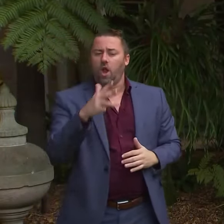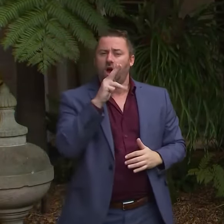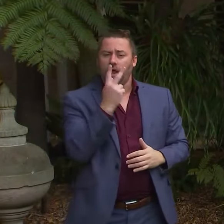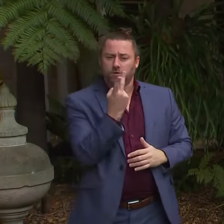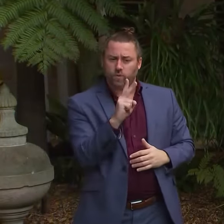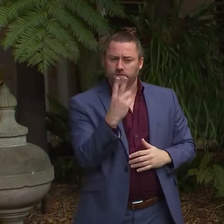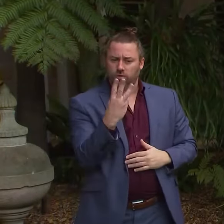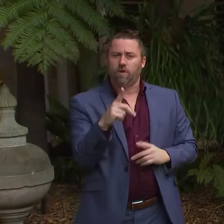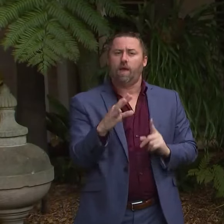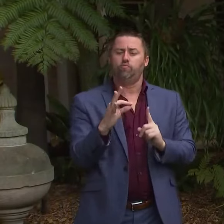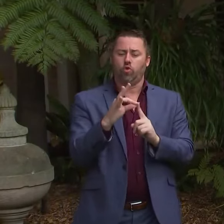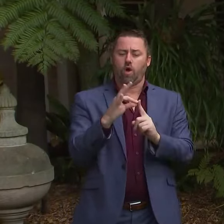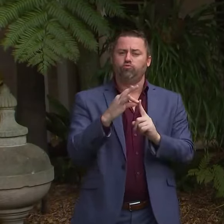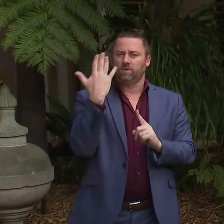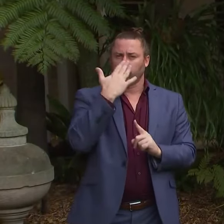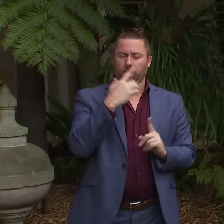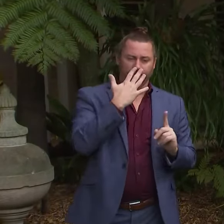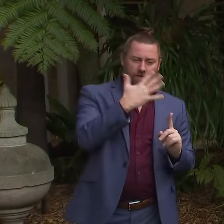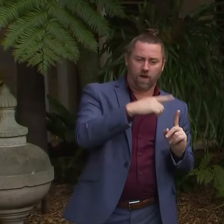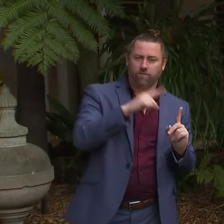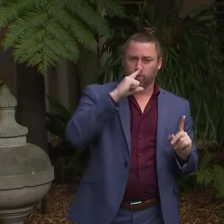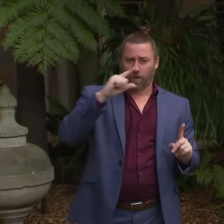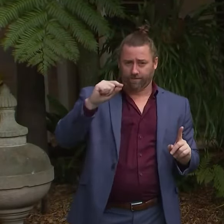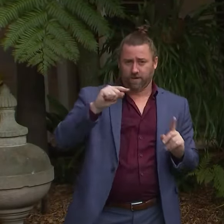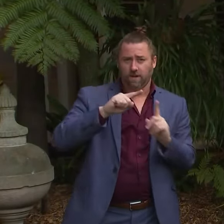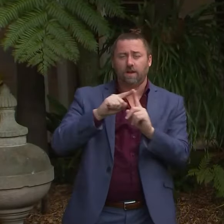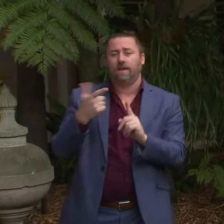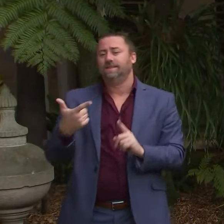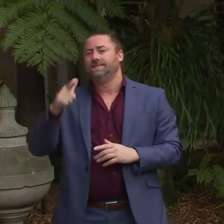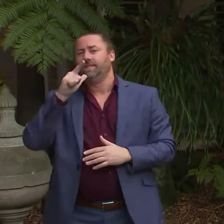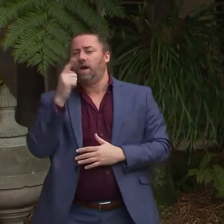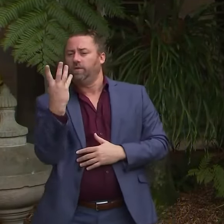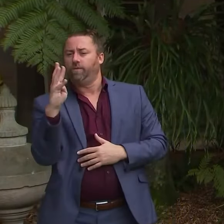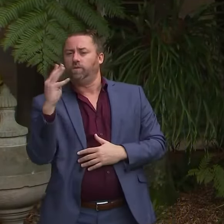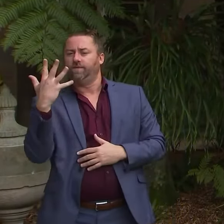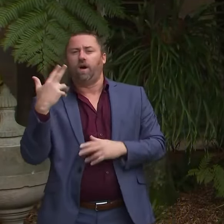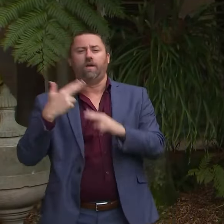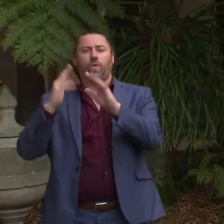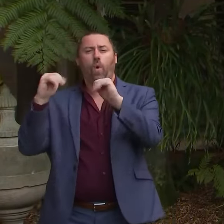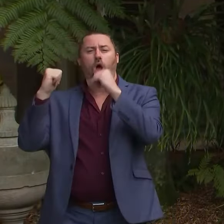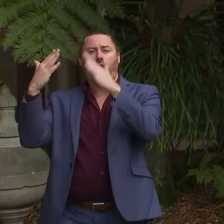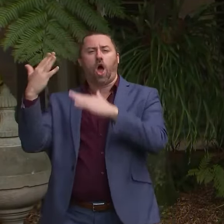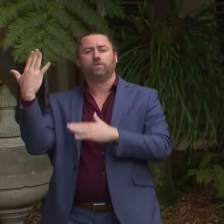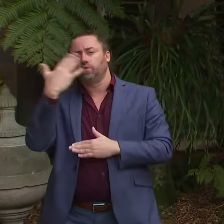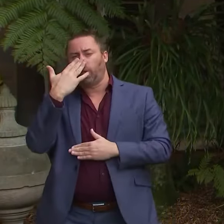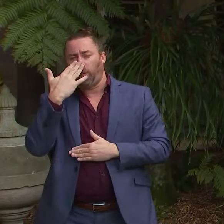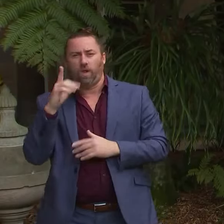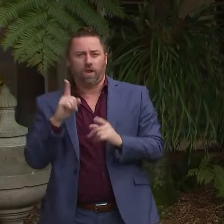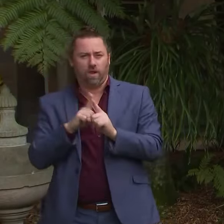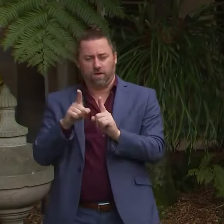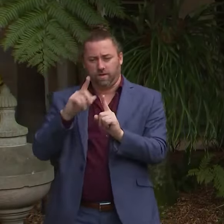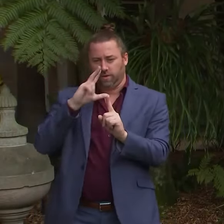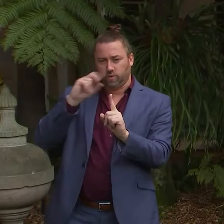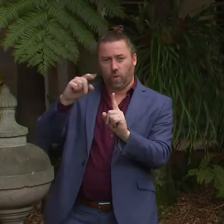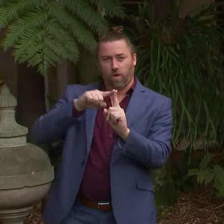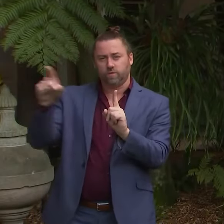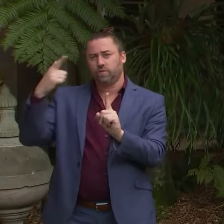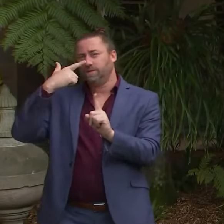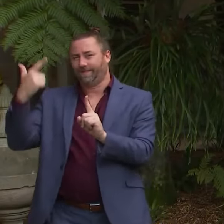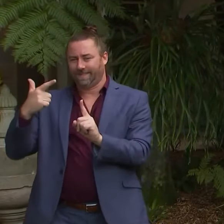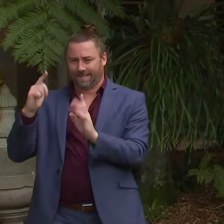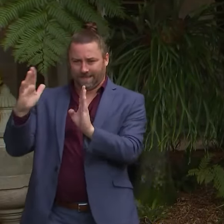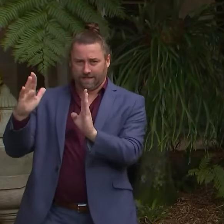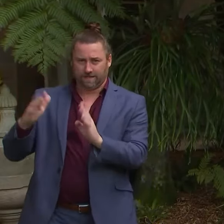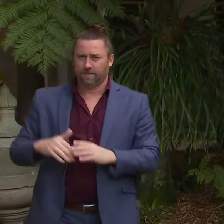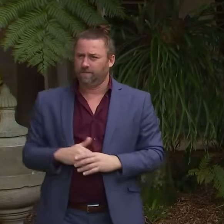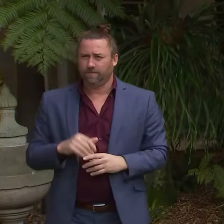in the primary school age group 5 to 11, and 745 in the secondary school age group, set 12 to 17.